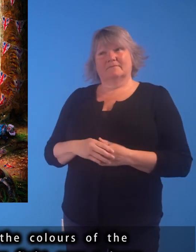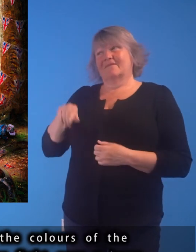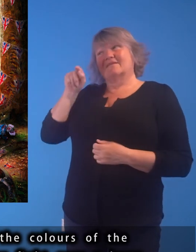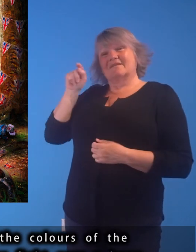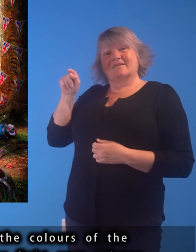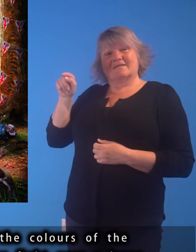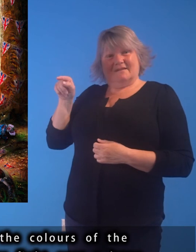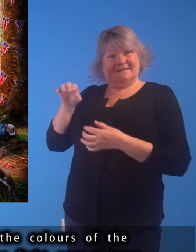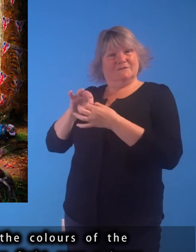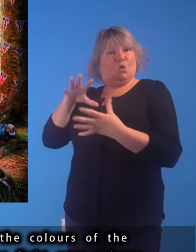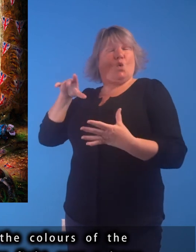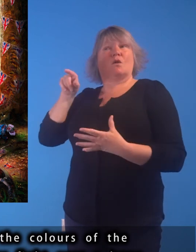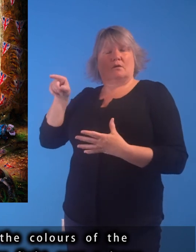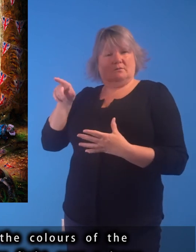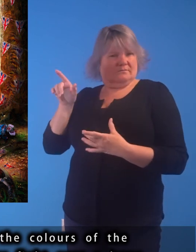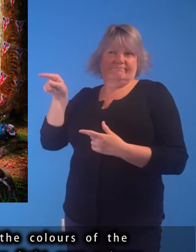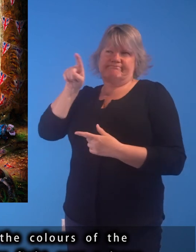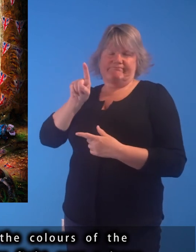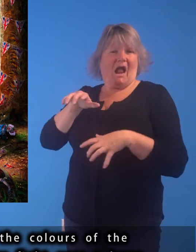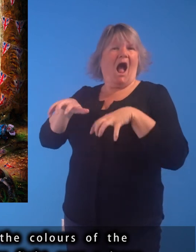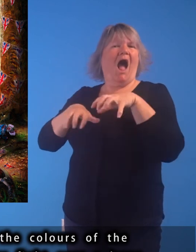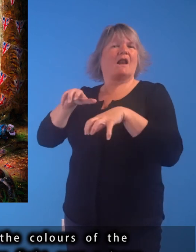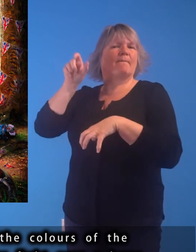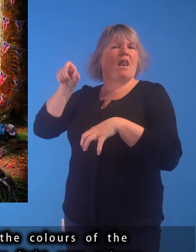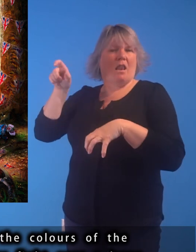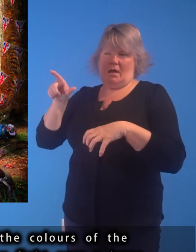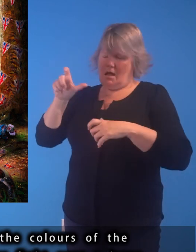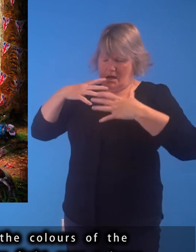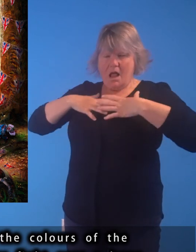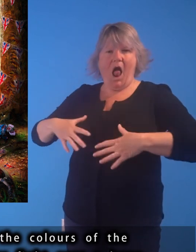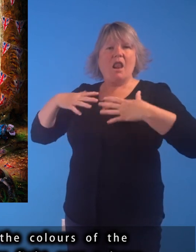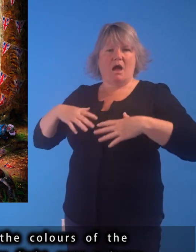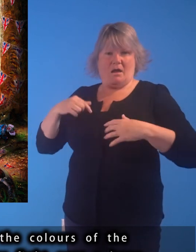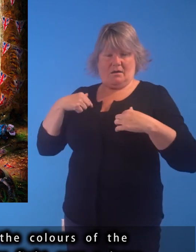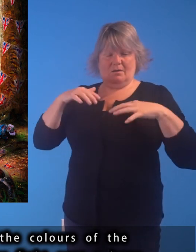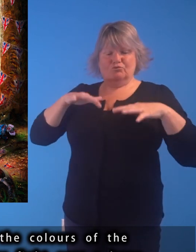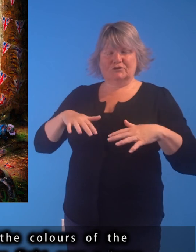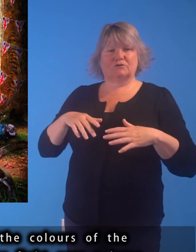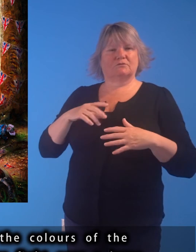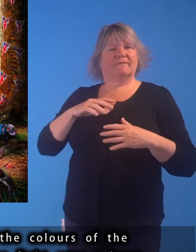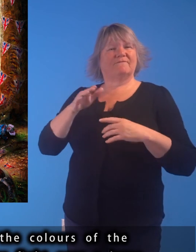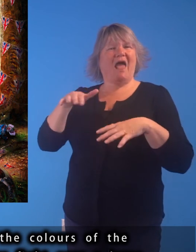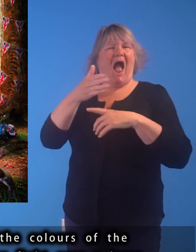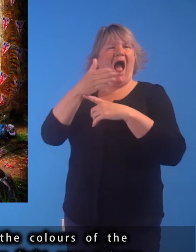disunion, animal figures, clad in the colours of the British Union Jack and French tricolor,